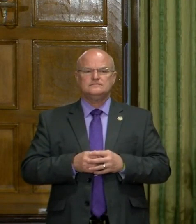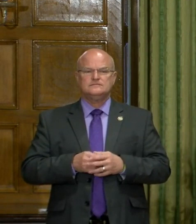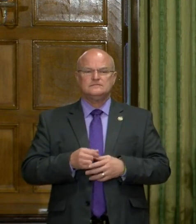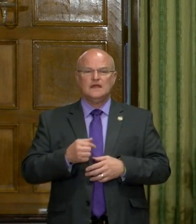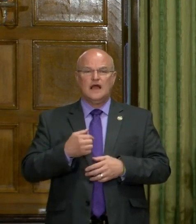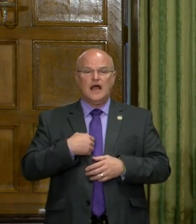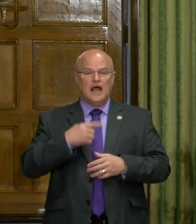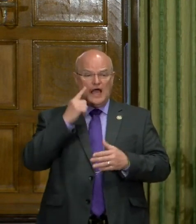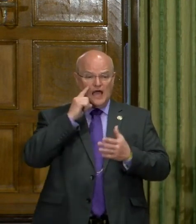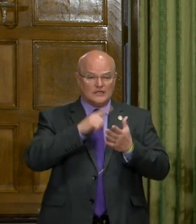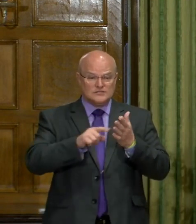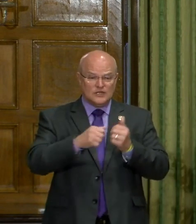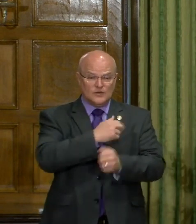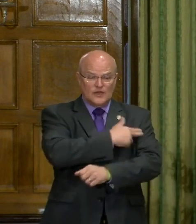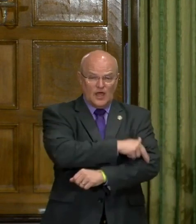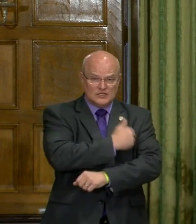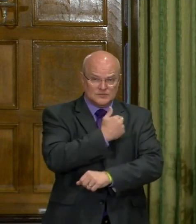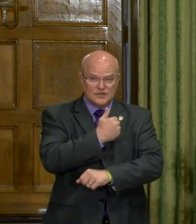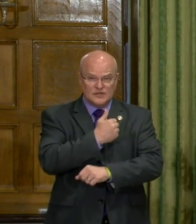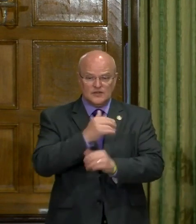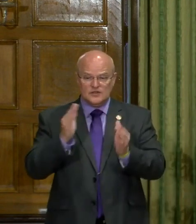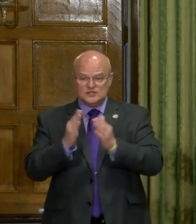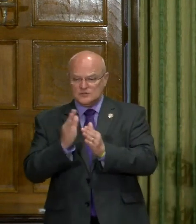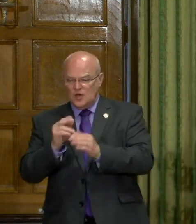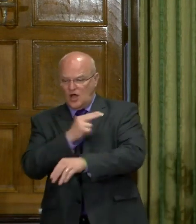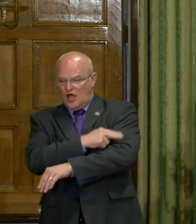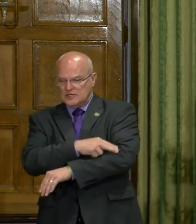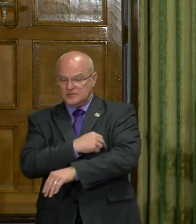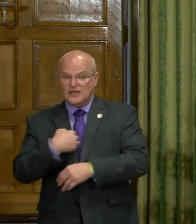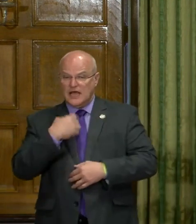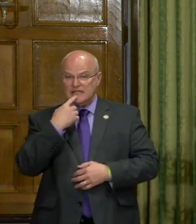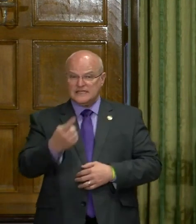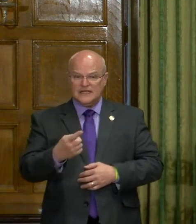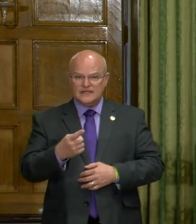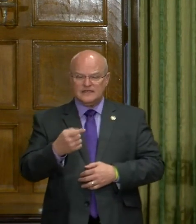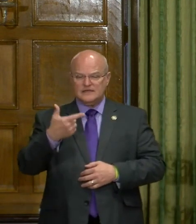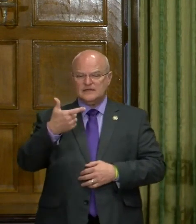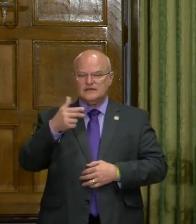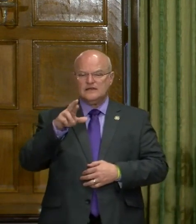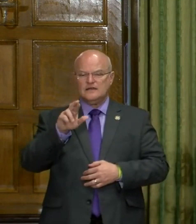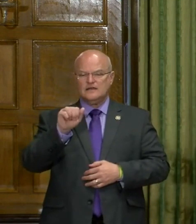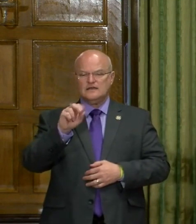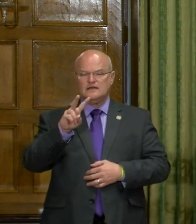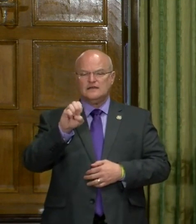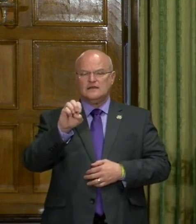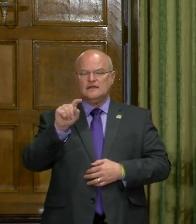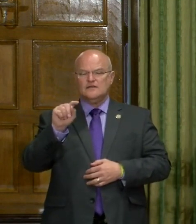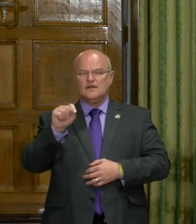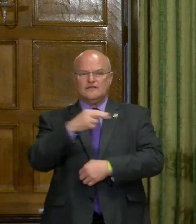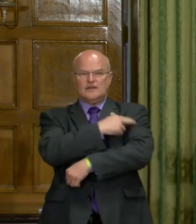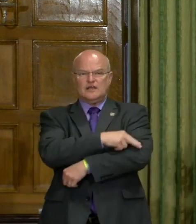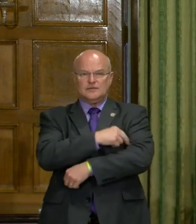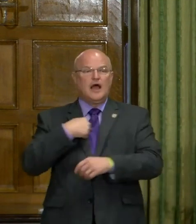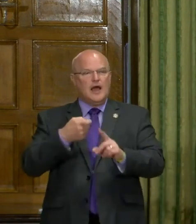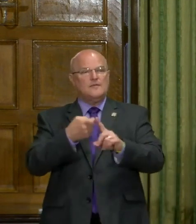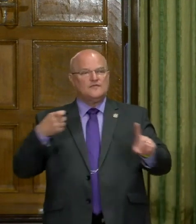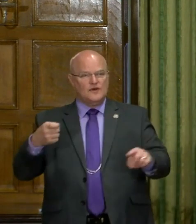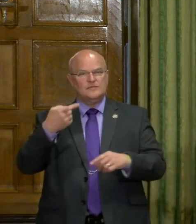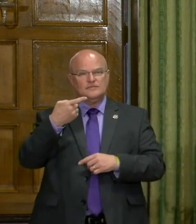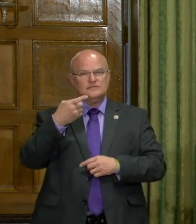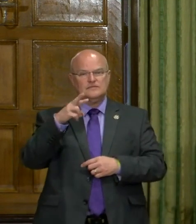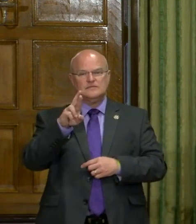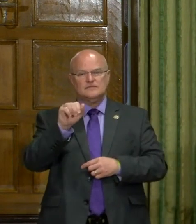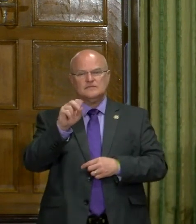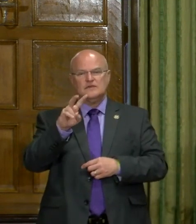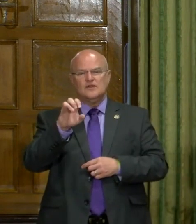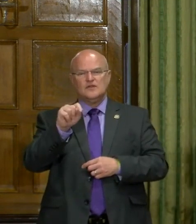you know, I'll, I'll check with the hospital. I check with a small hospital. I'll actually tell you, Gravette Hospital. Uh, I happen to be from Gravette, so I thought I would call